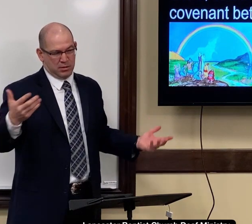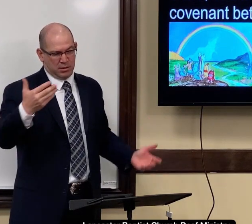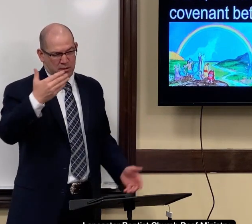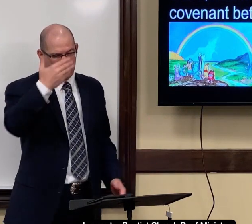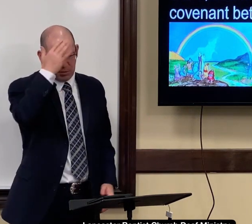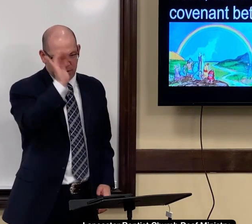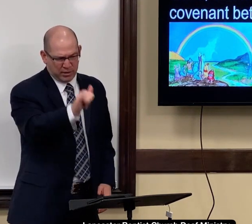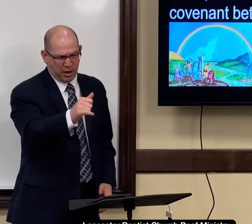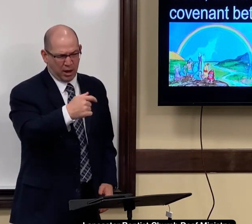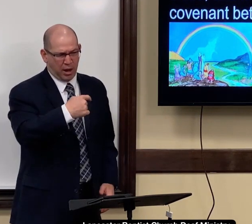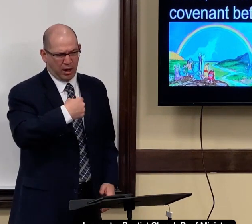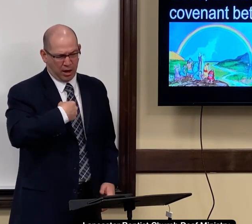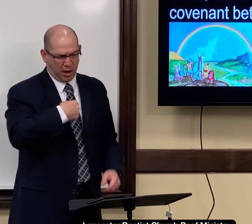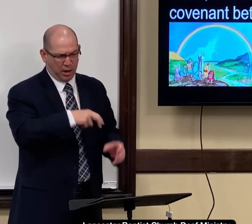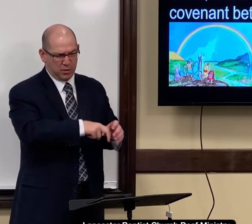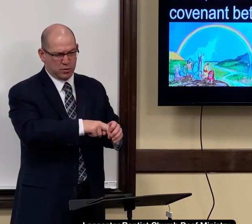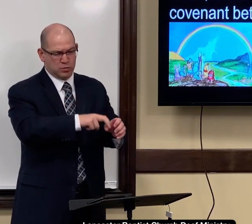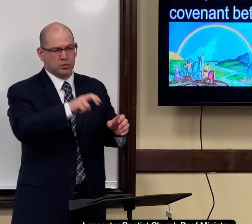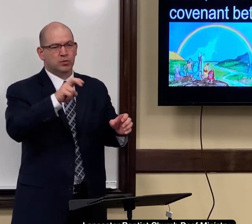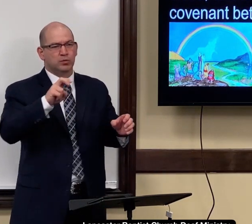And because of that... And